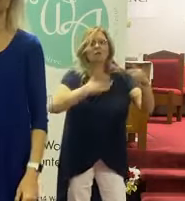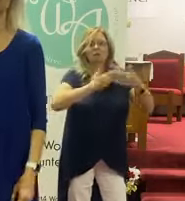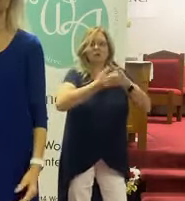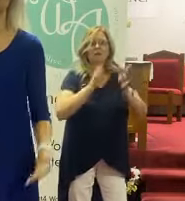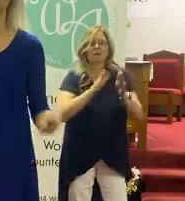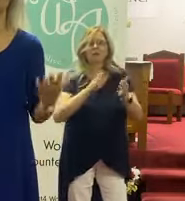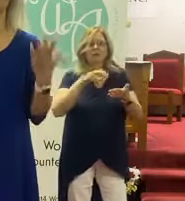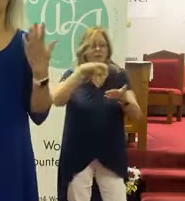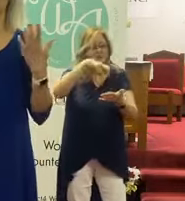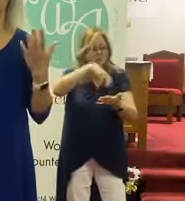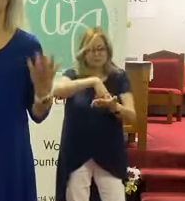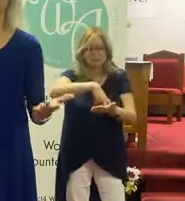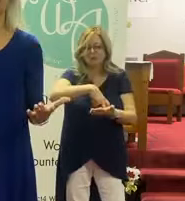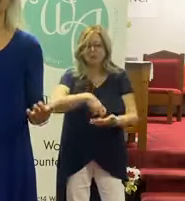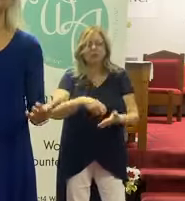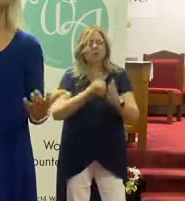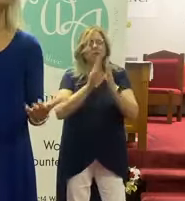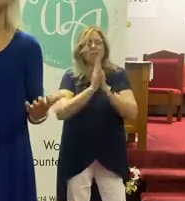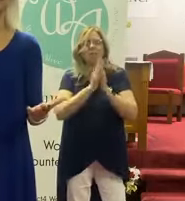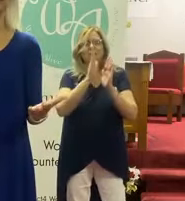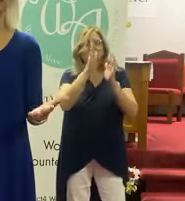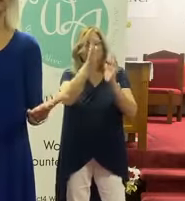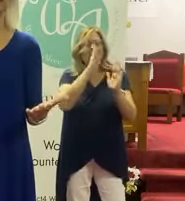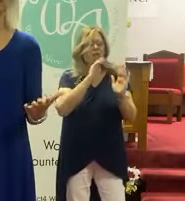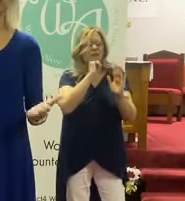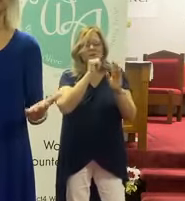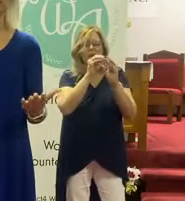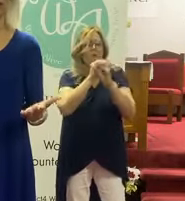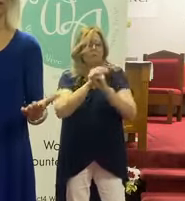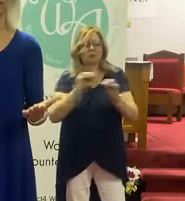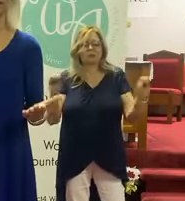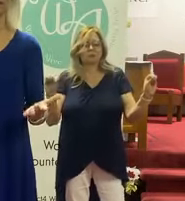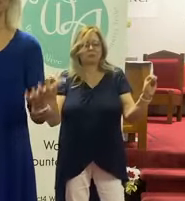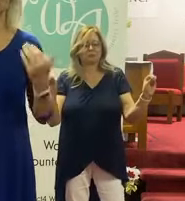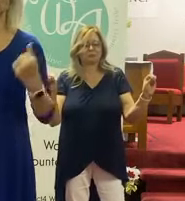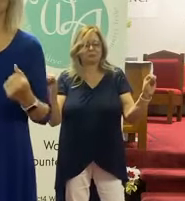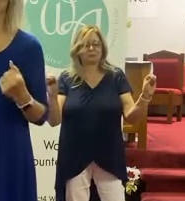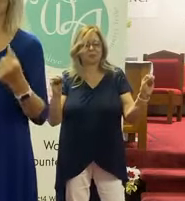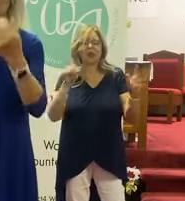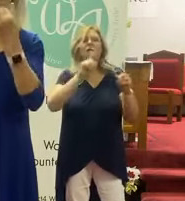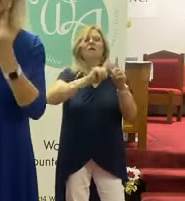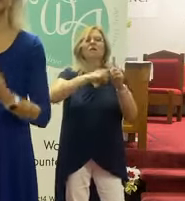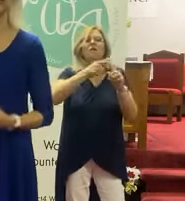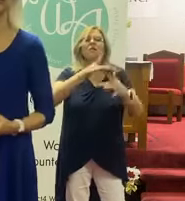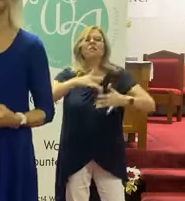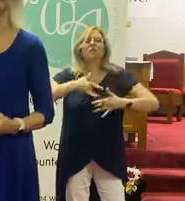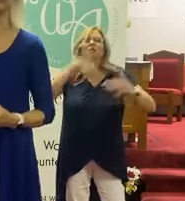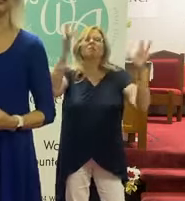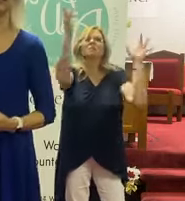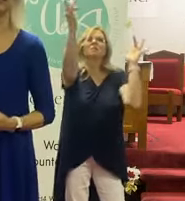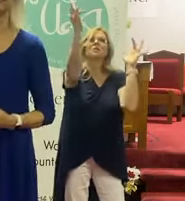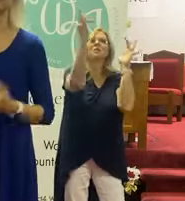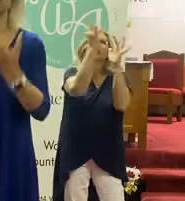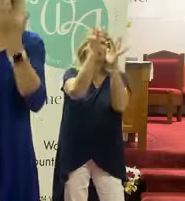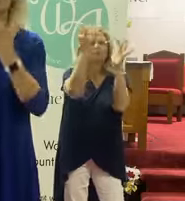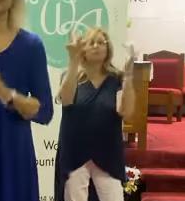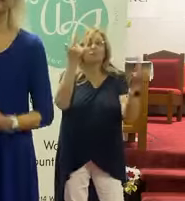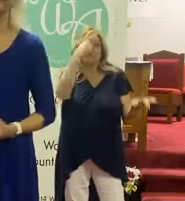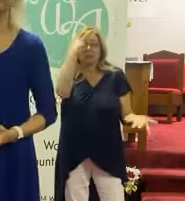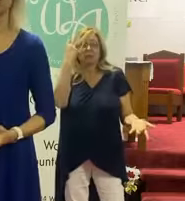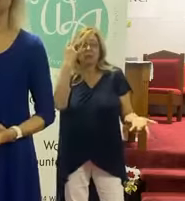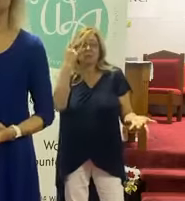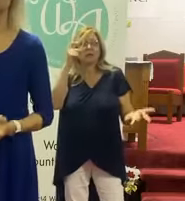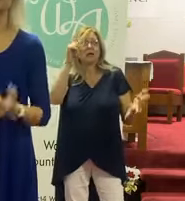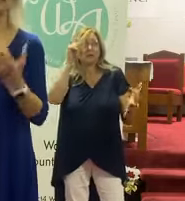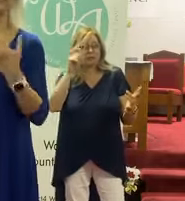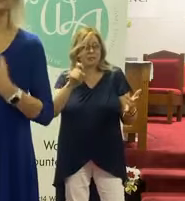on my face and I said, God, I'm not moving from this place until I feel a connection with you again. You've got to take